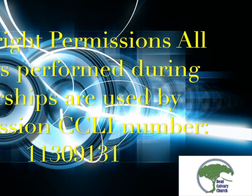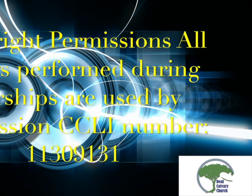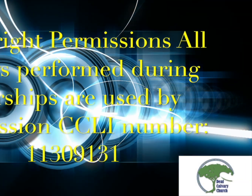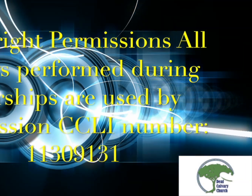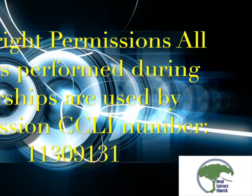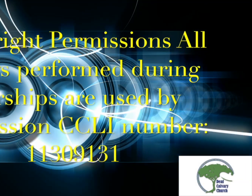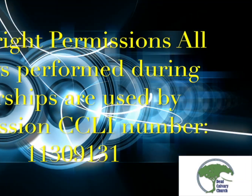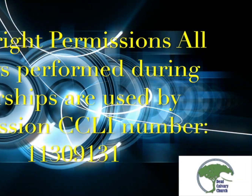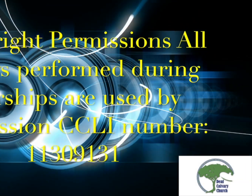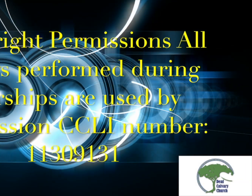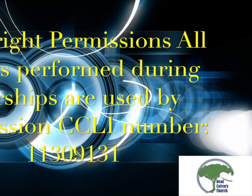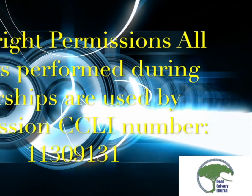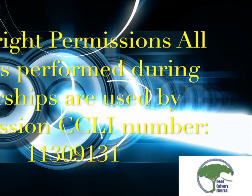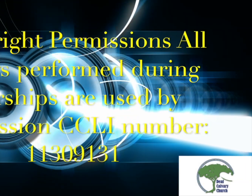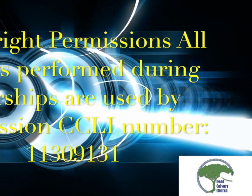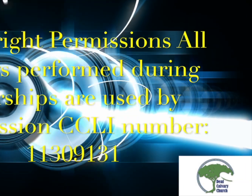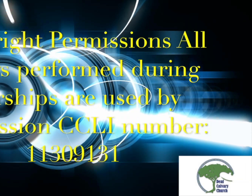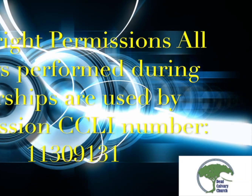Bye